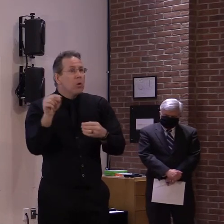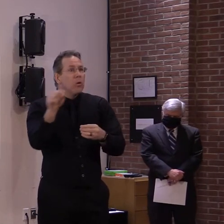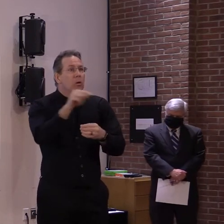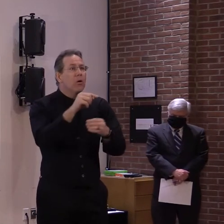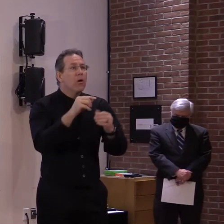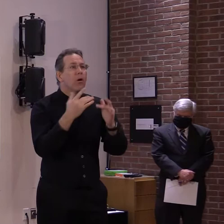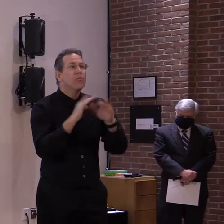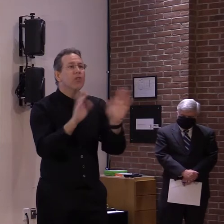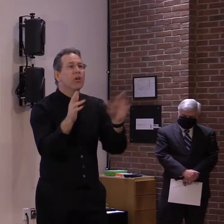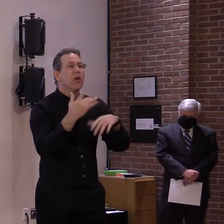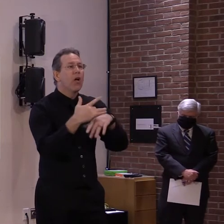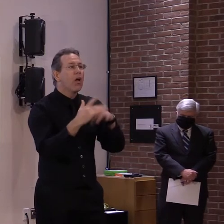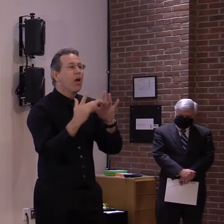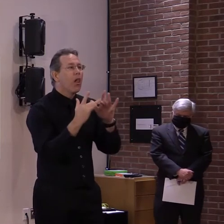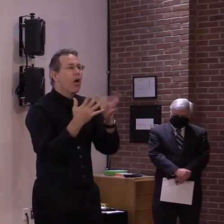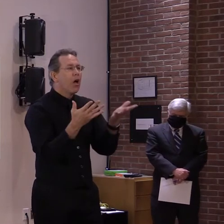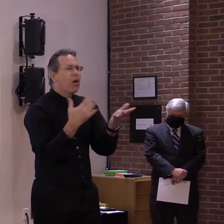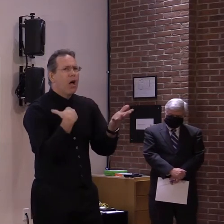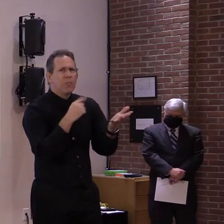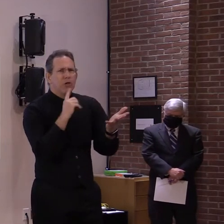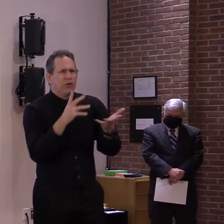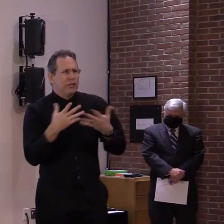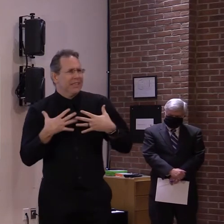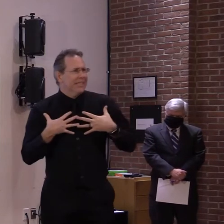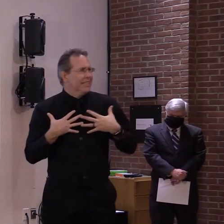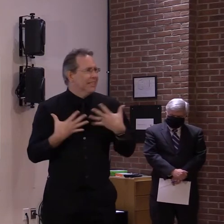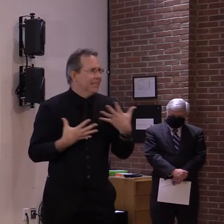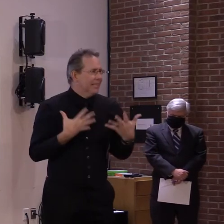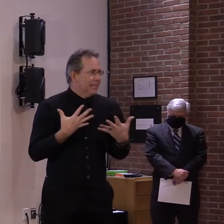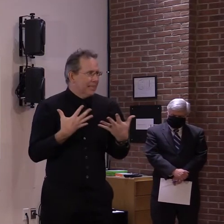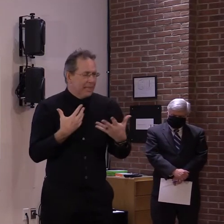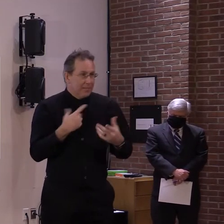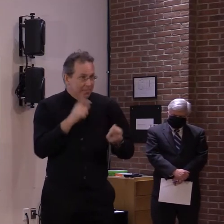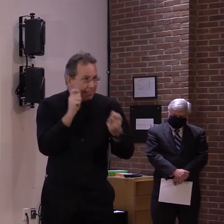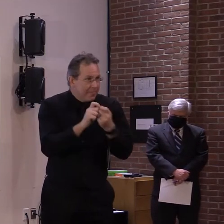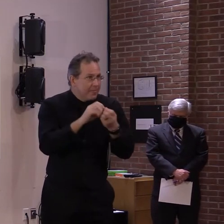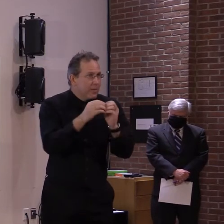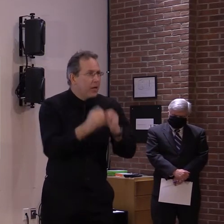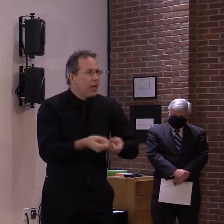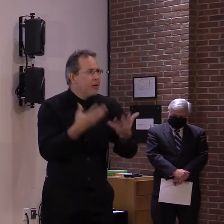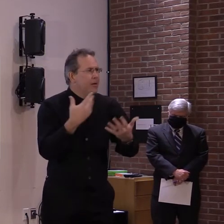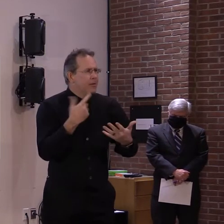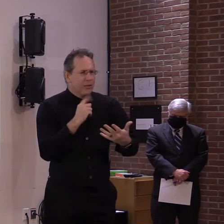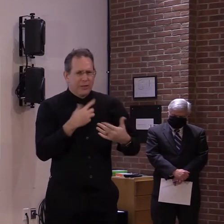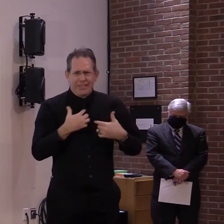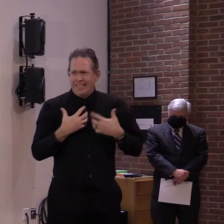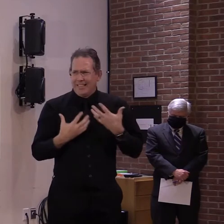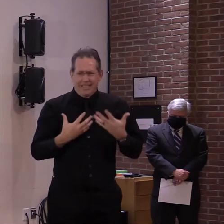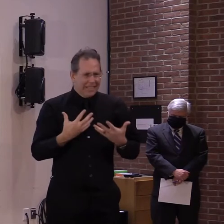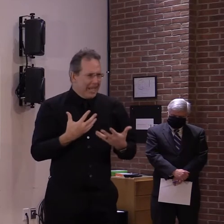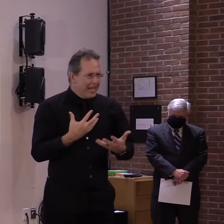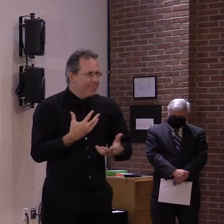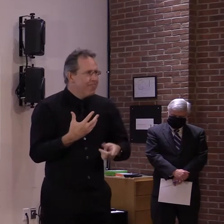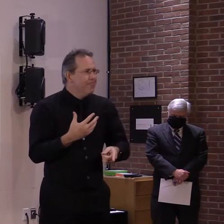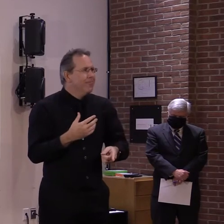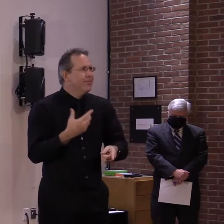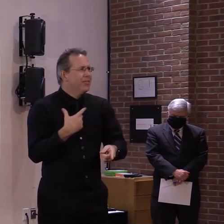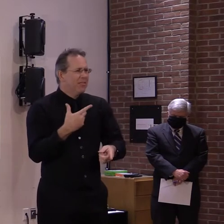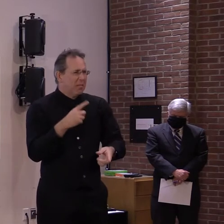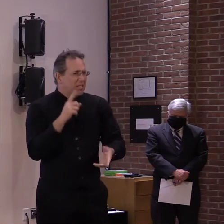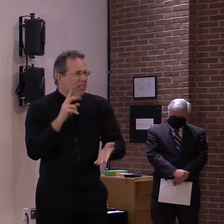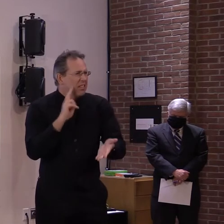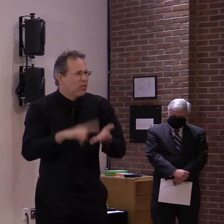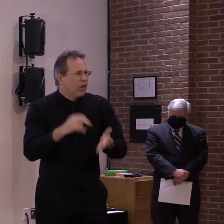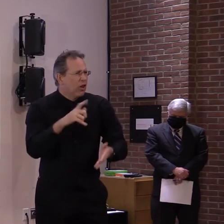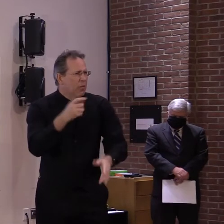how many have been given the go-ahead, but maybe Secretary Curley or